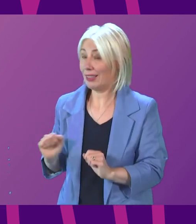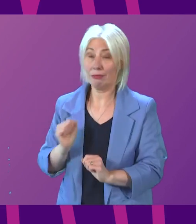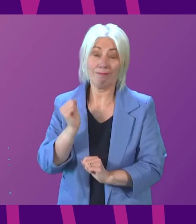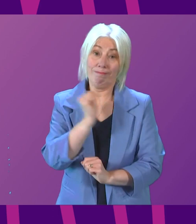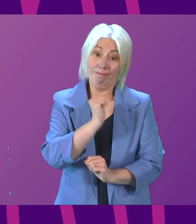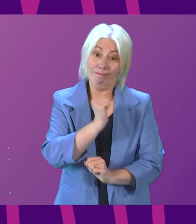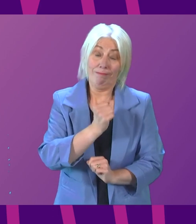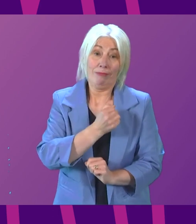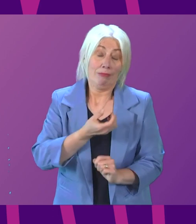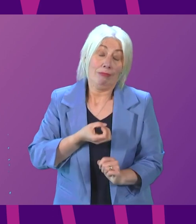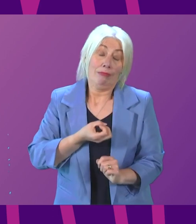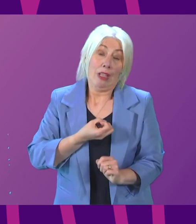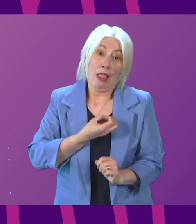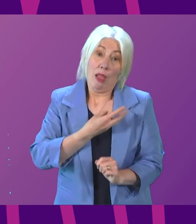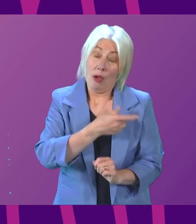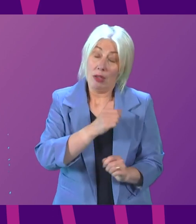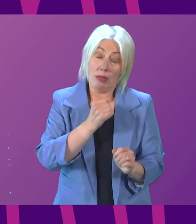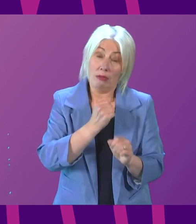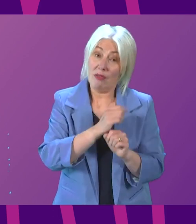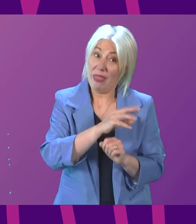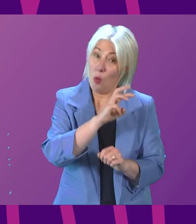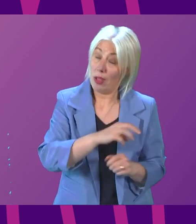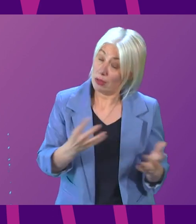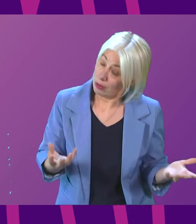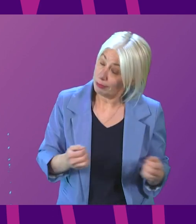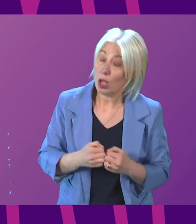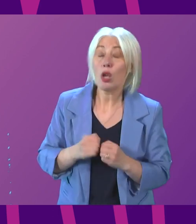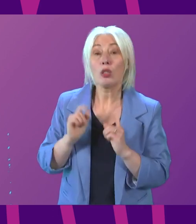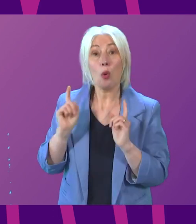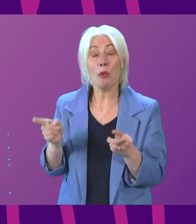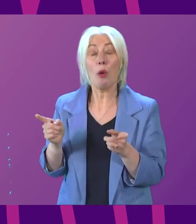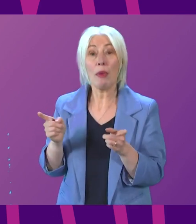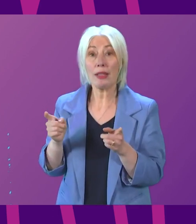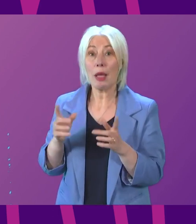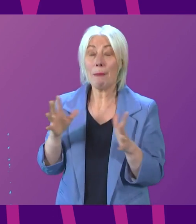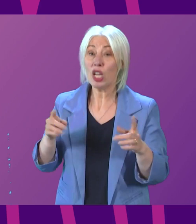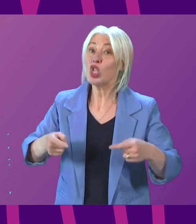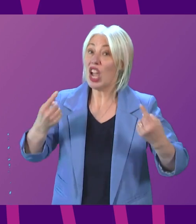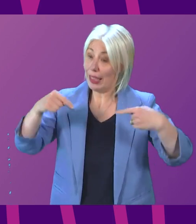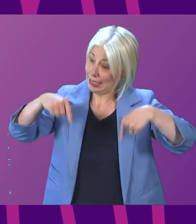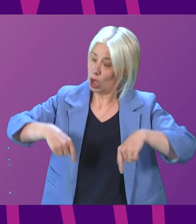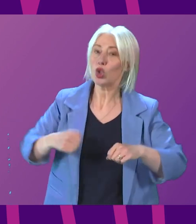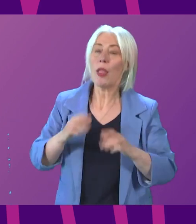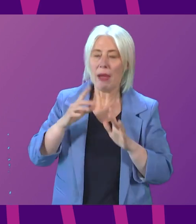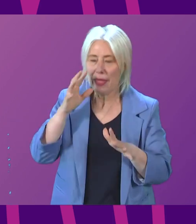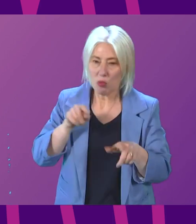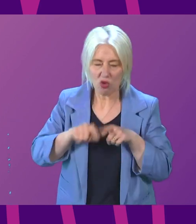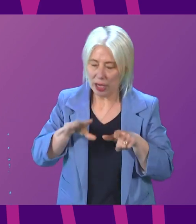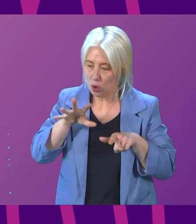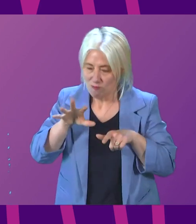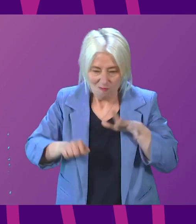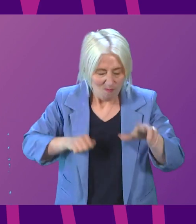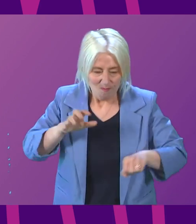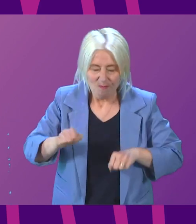course, is in Government. So, there are big challenges in Scotland. But, I think that suggests that this Government is getting to grips with those challenges